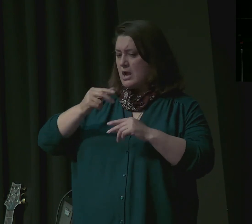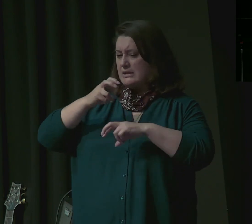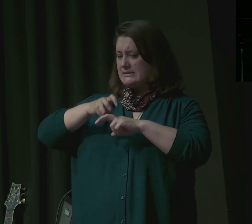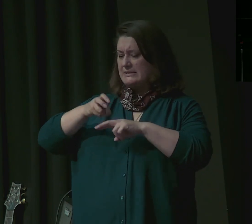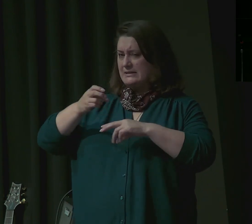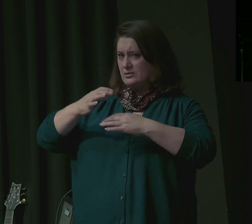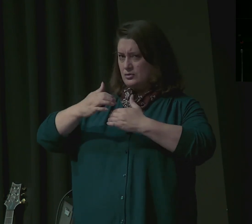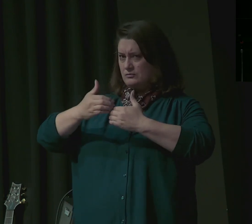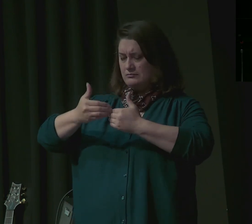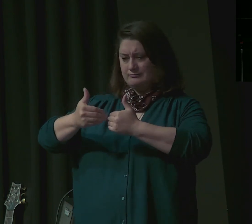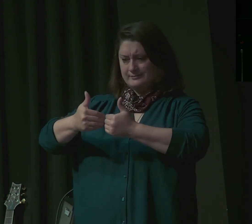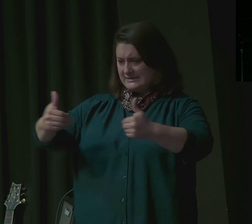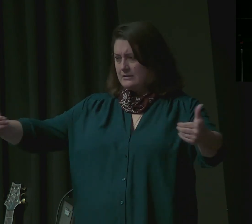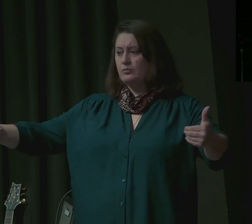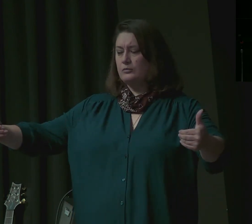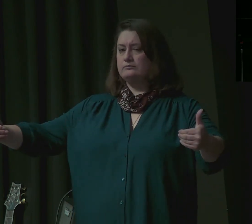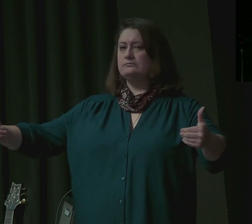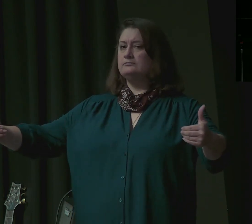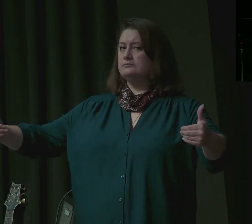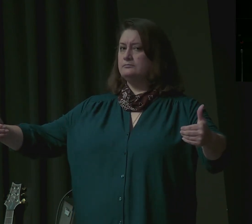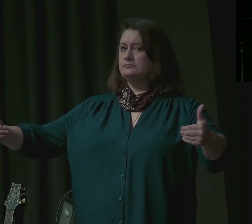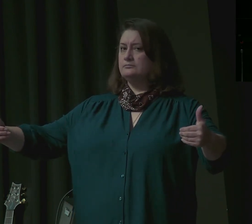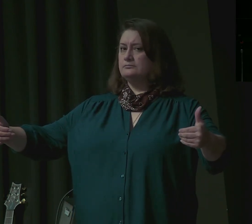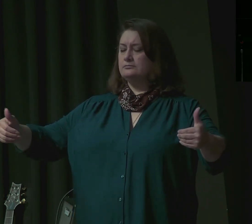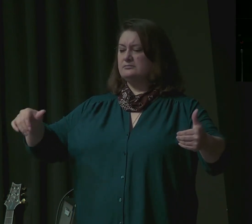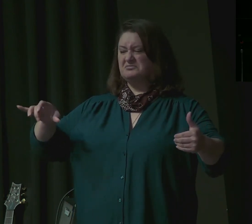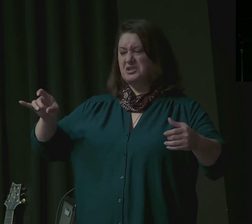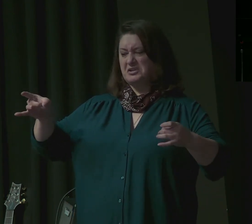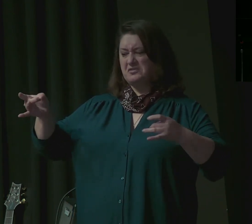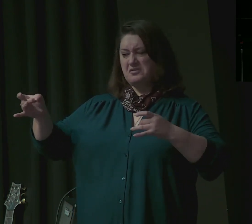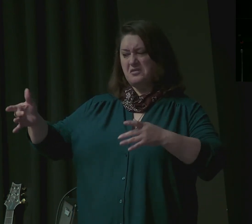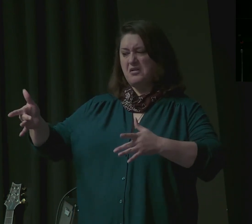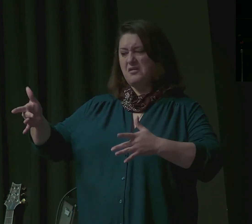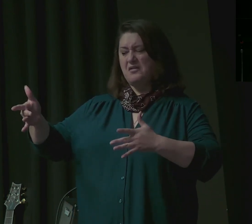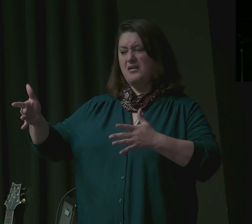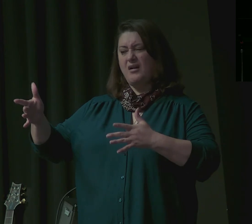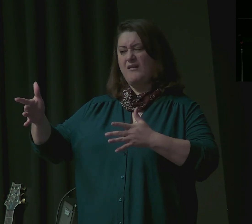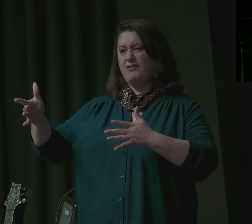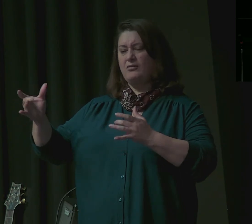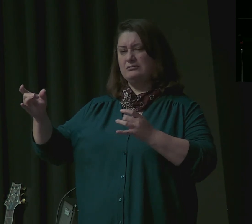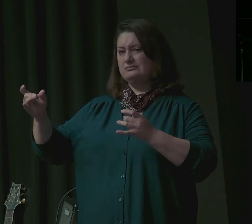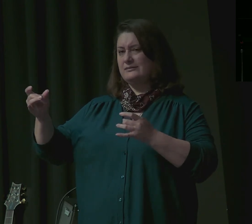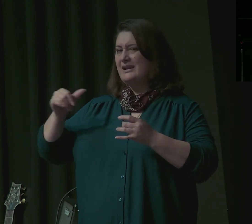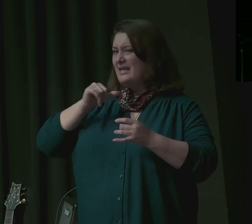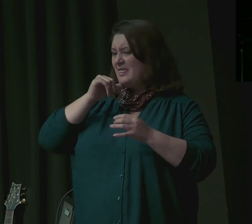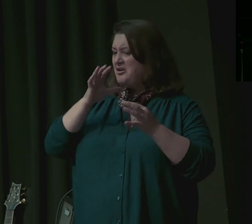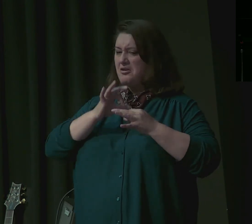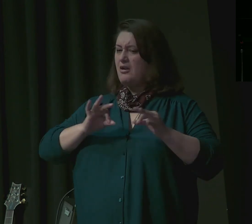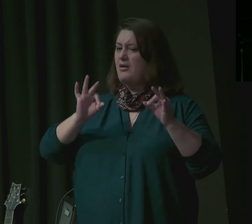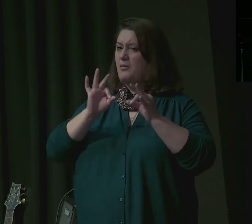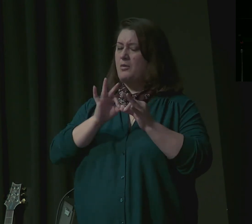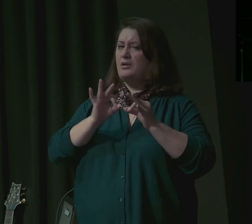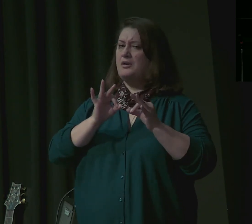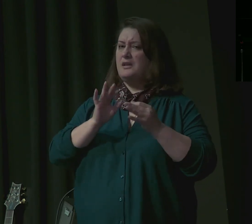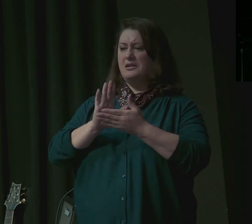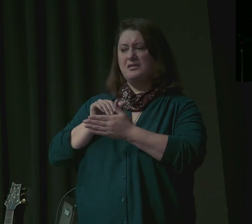of people, an abomination, and not worthy to sit at the table with, of course,